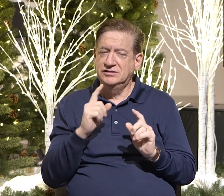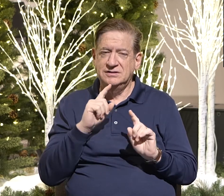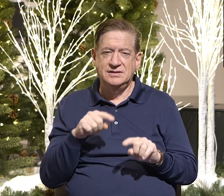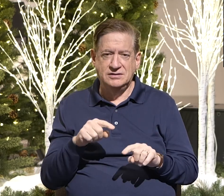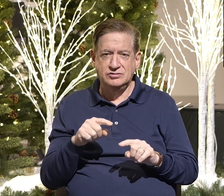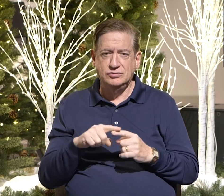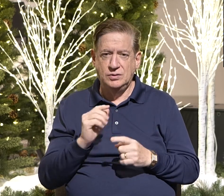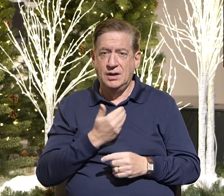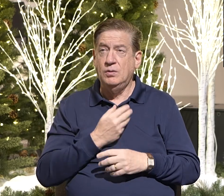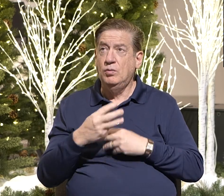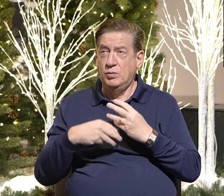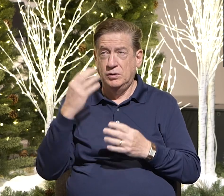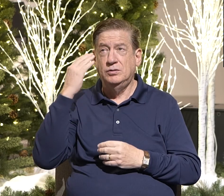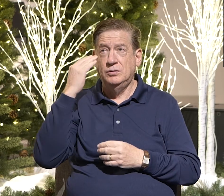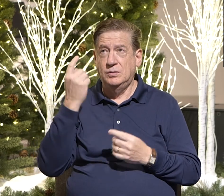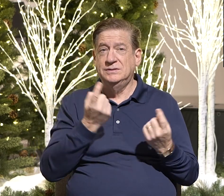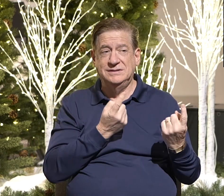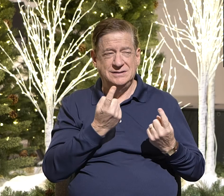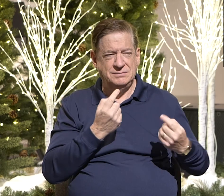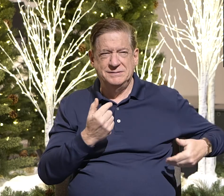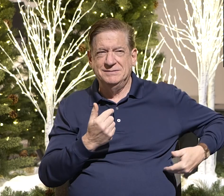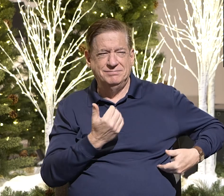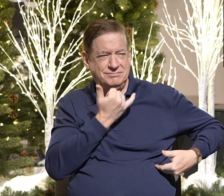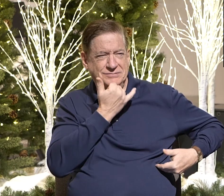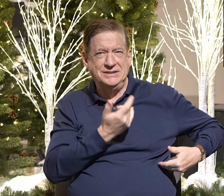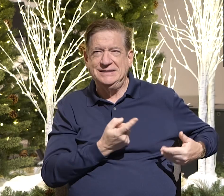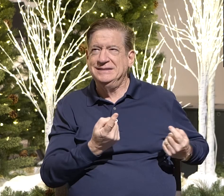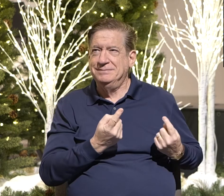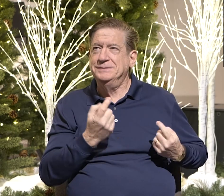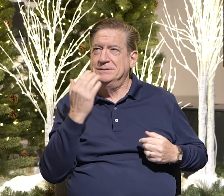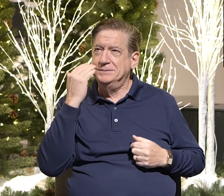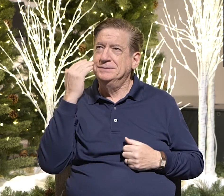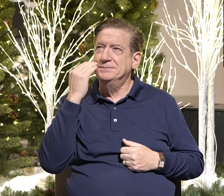We know something's wrong and you're the solution.